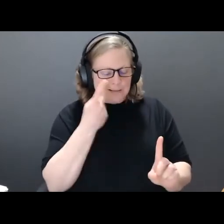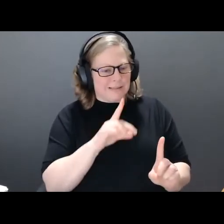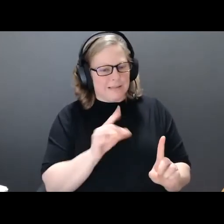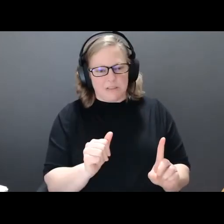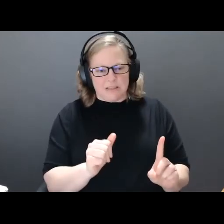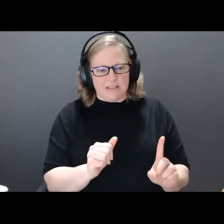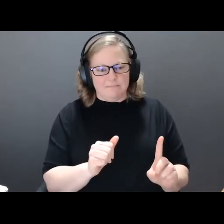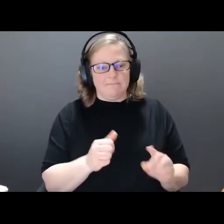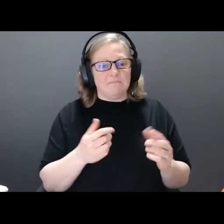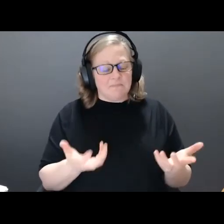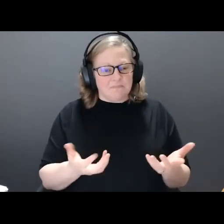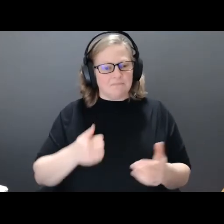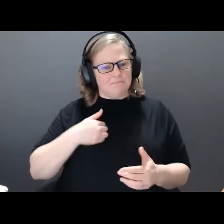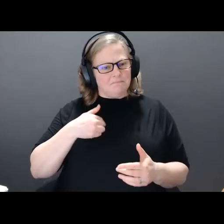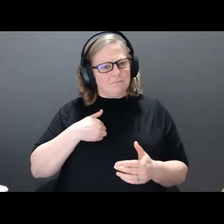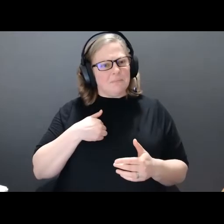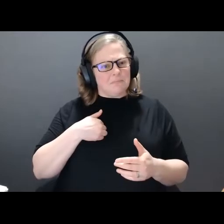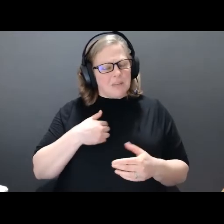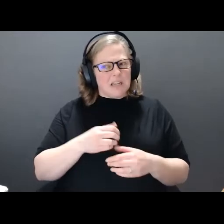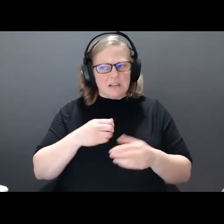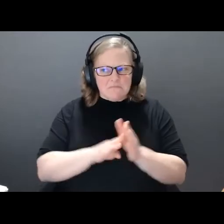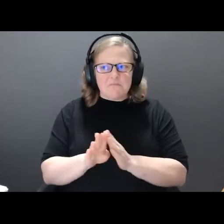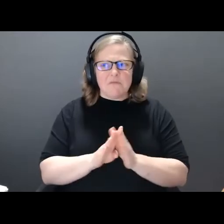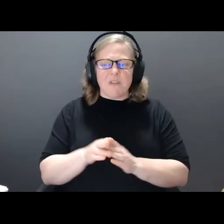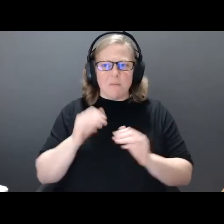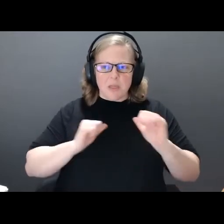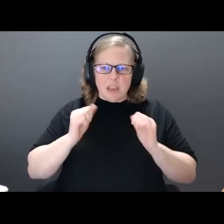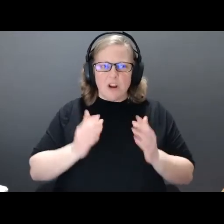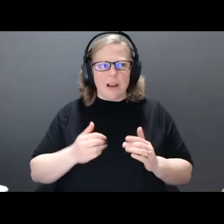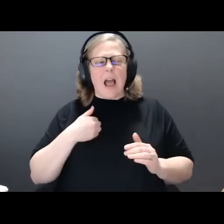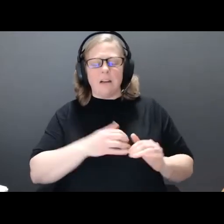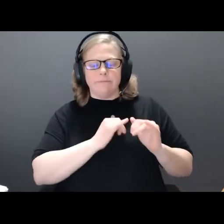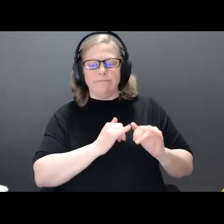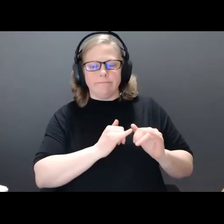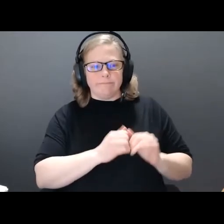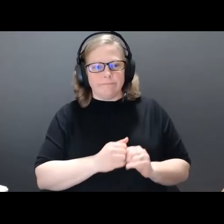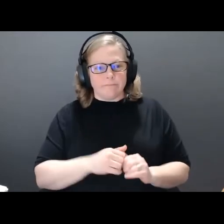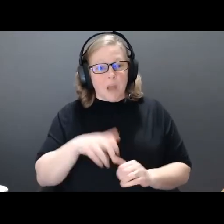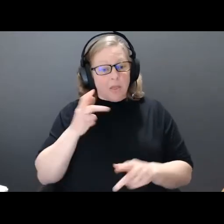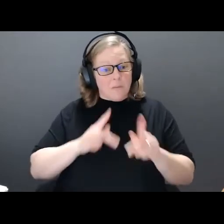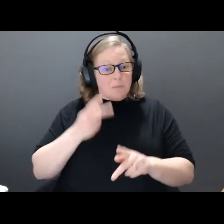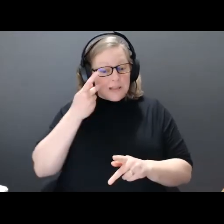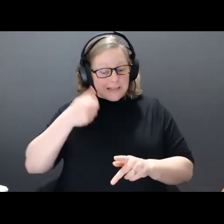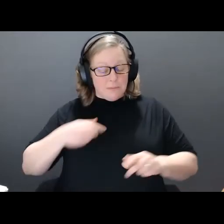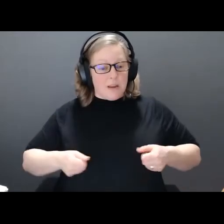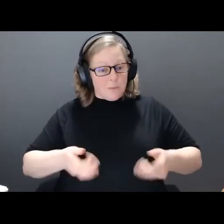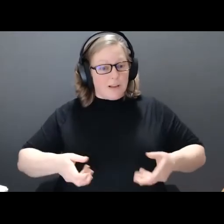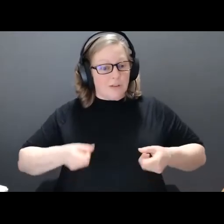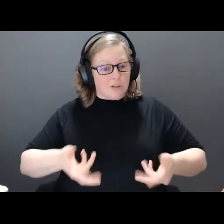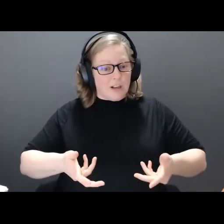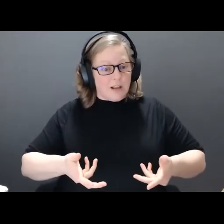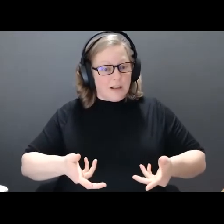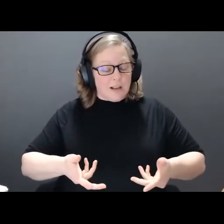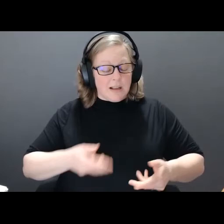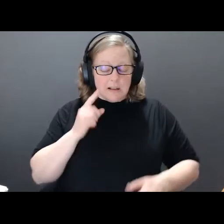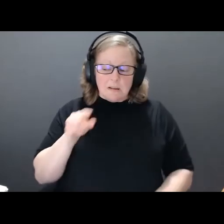And as a theatre maker, I can relate. When other people see me roll into the rehearsal hall in a wheelchair, they make assumptions about